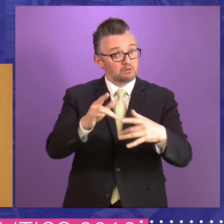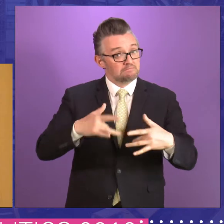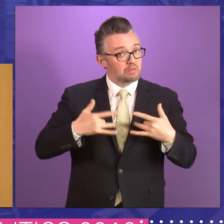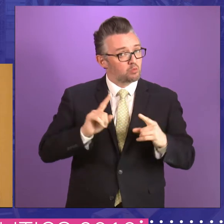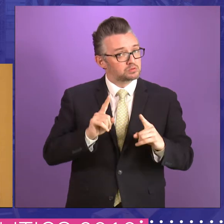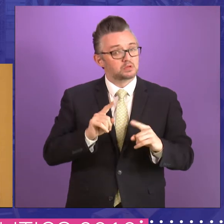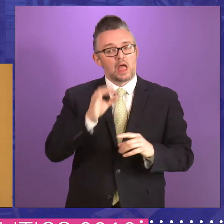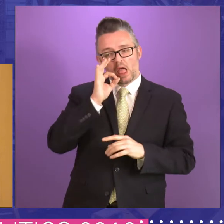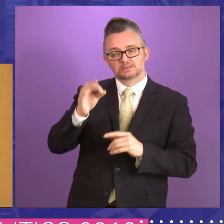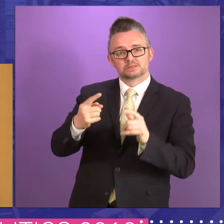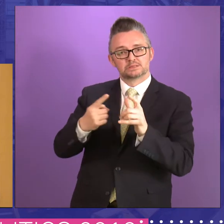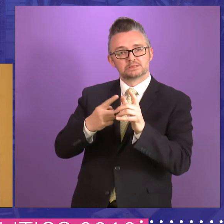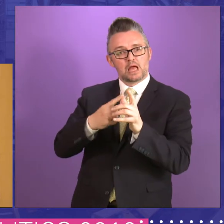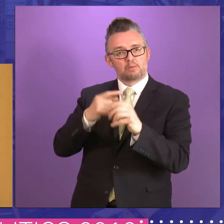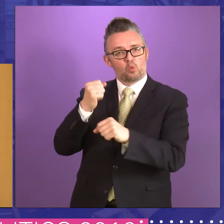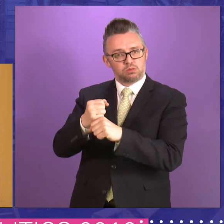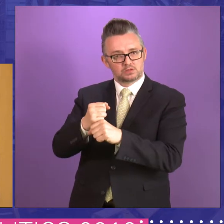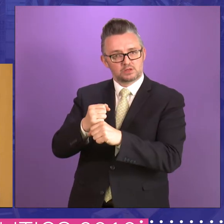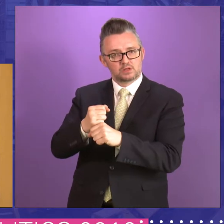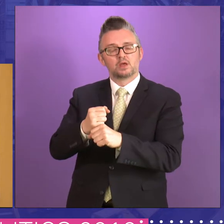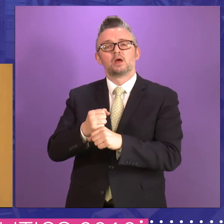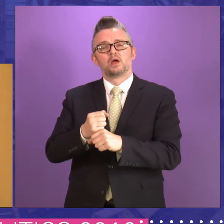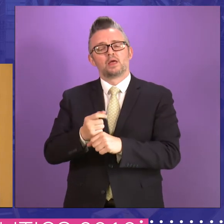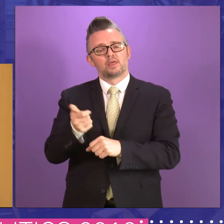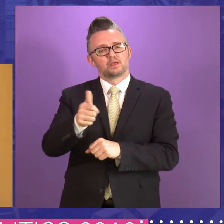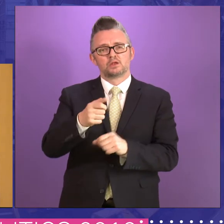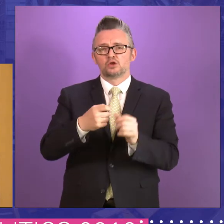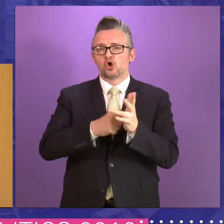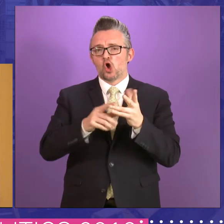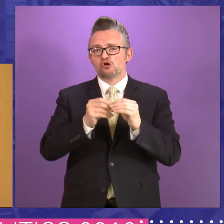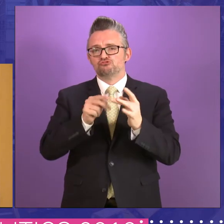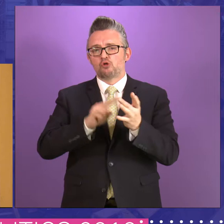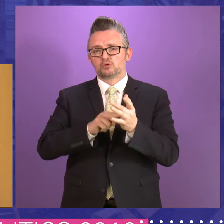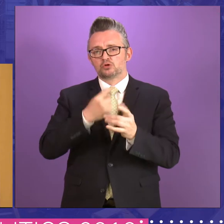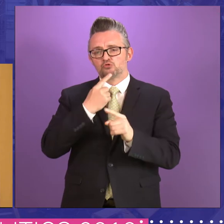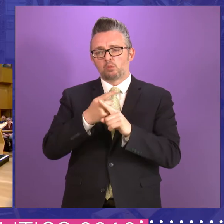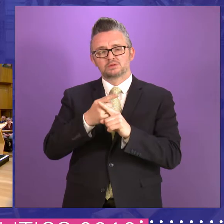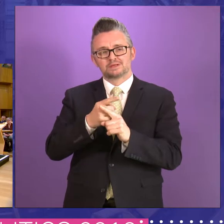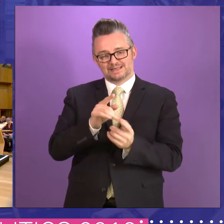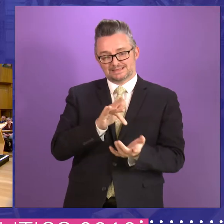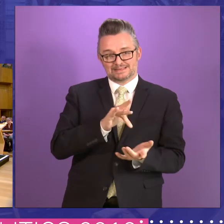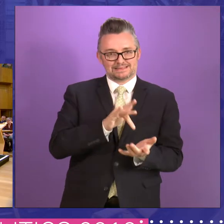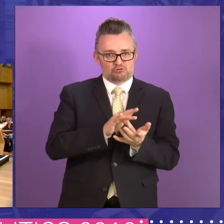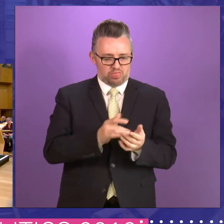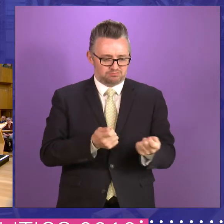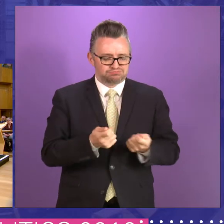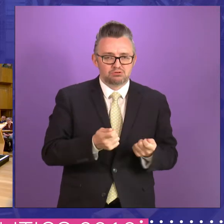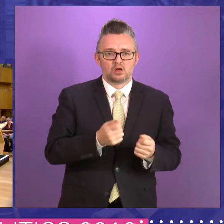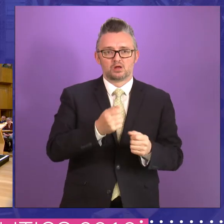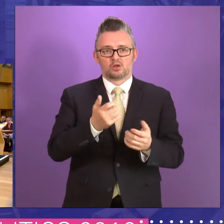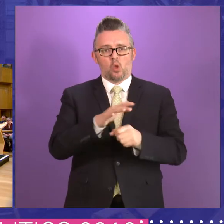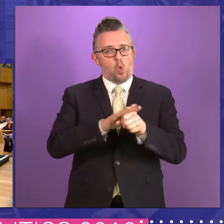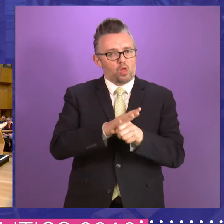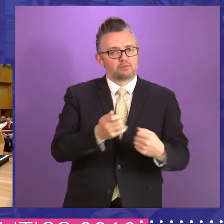point? And I think it also, it's something Robin touched on as well, but perhaps centralisation and localism. But do you think that is,